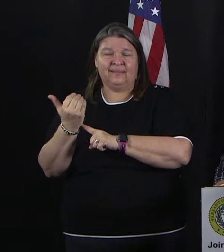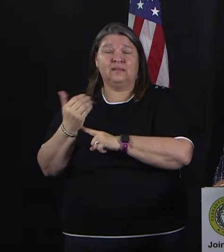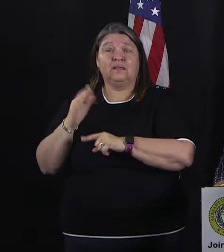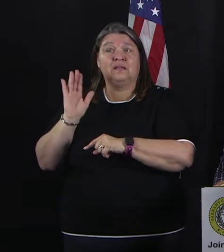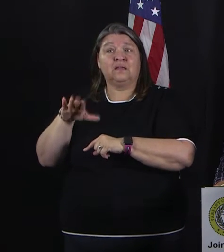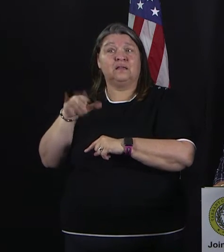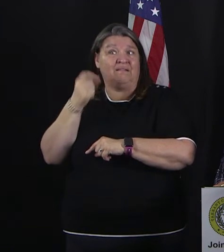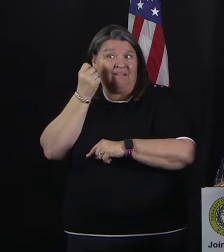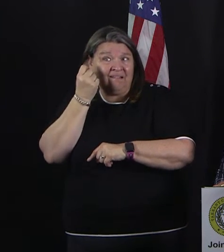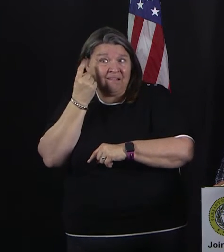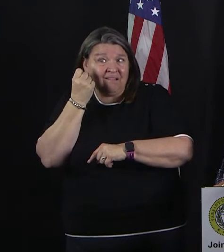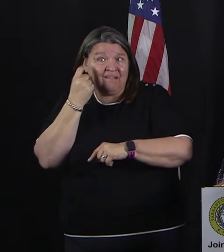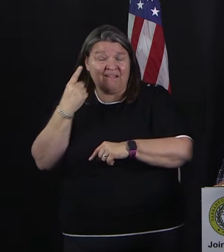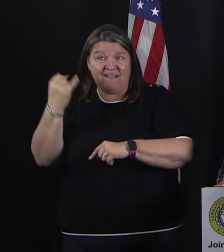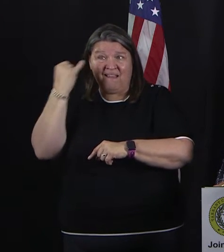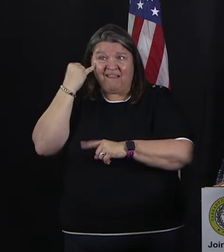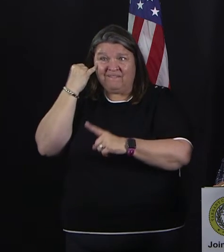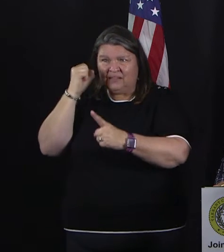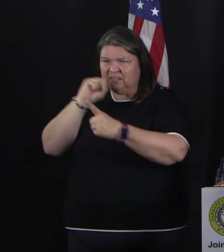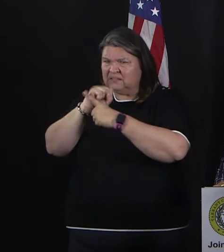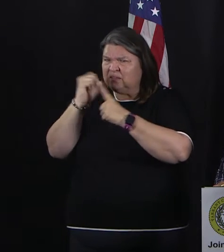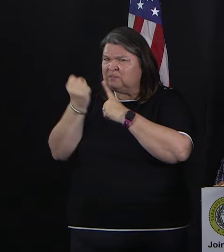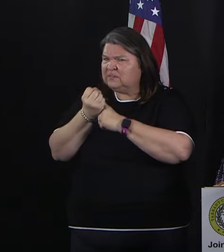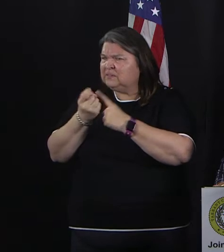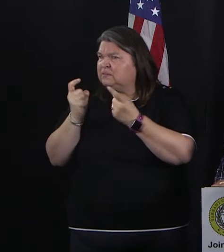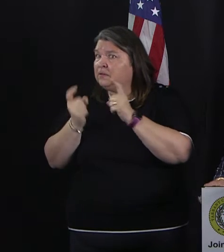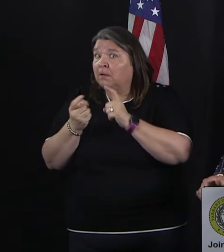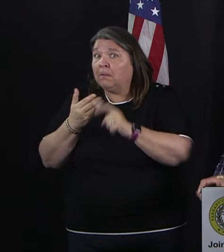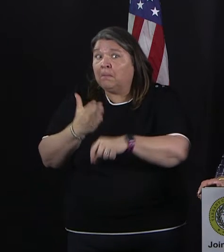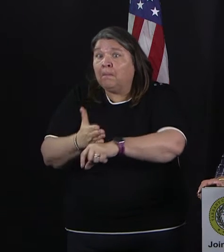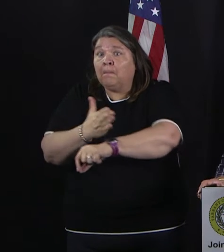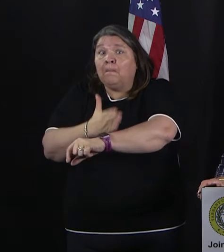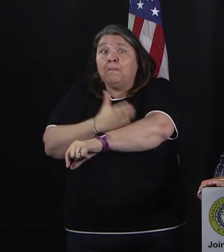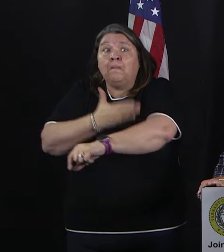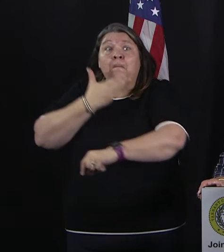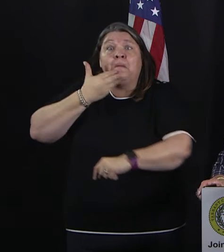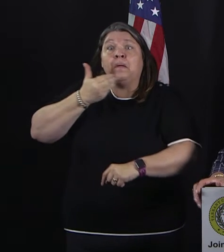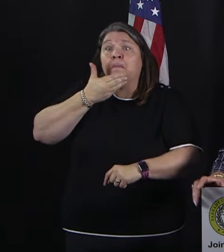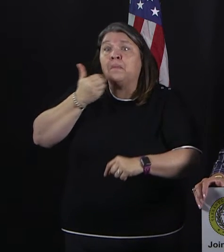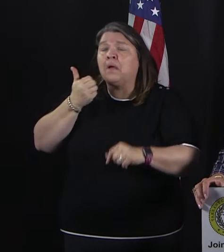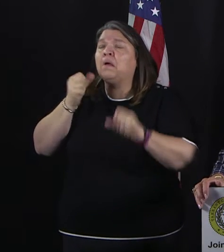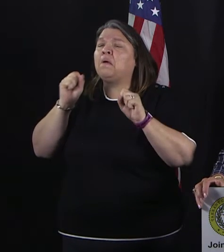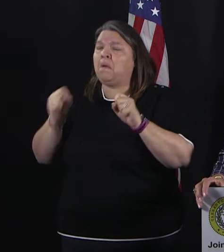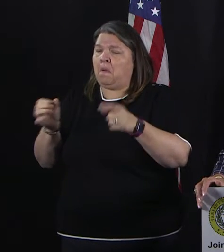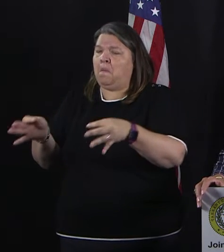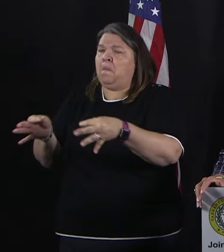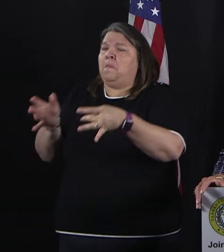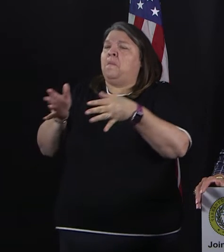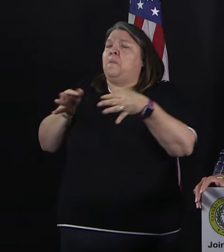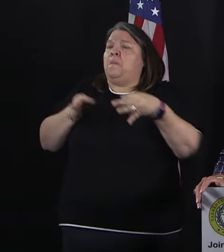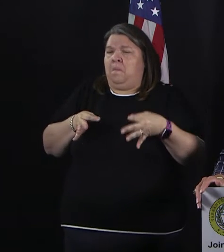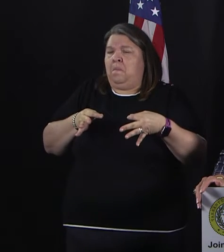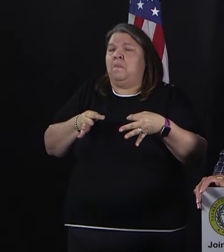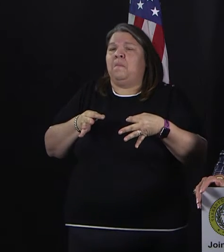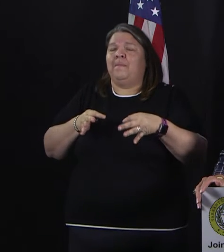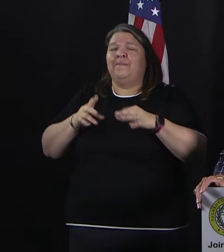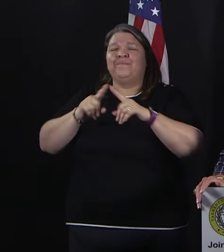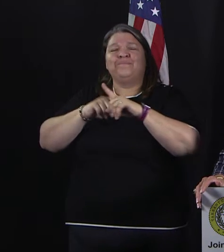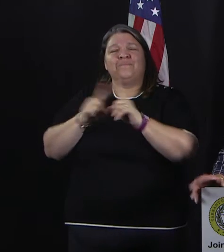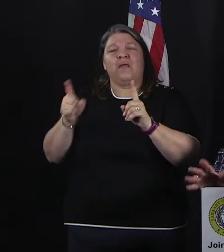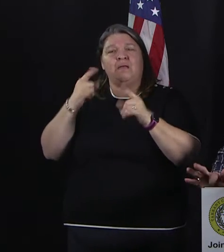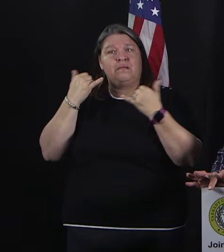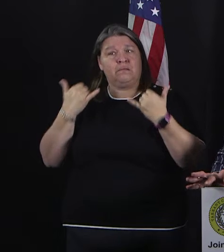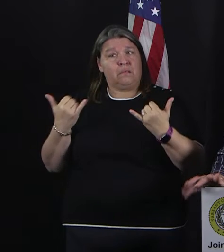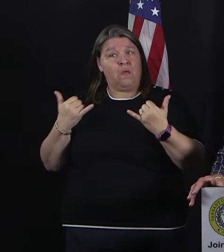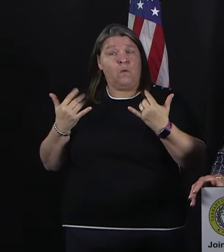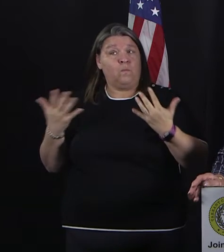or amended to make it easier. We remain in close contact with CDC and Governor Abbott's office.